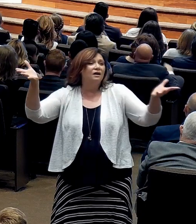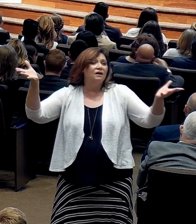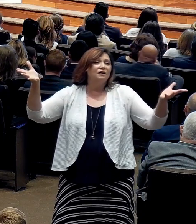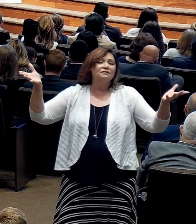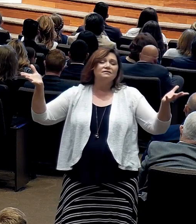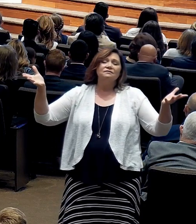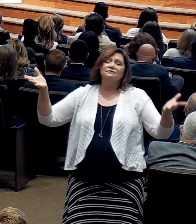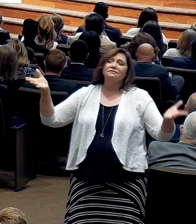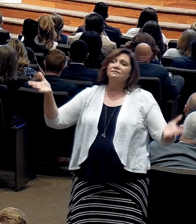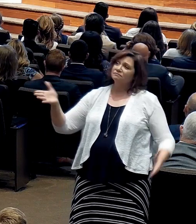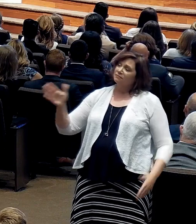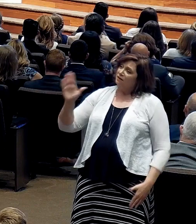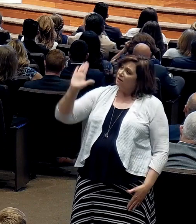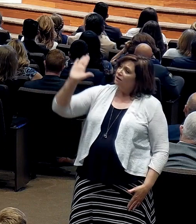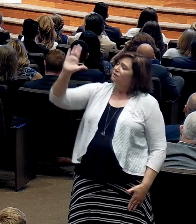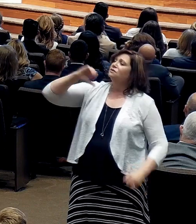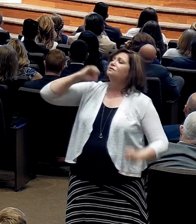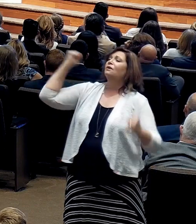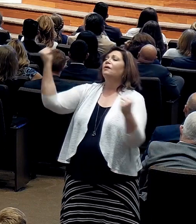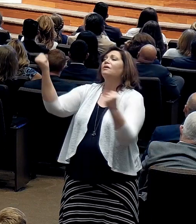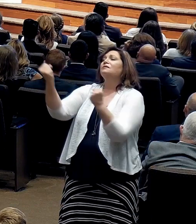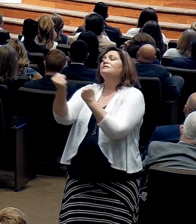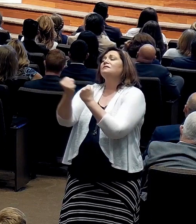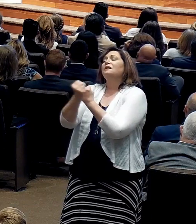overwhelmed me.